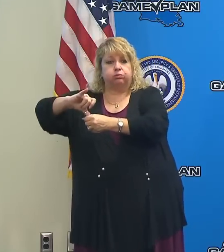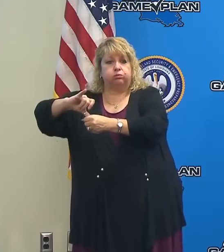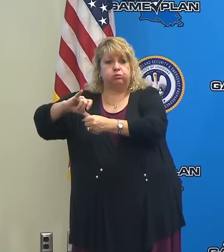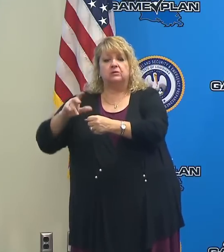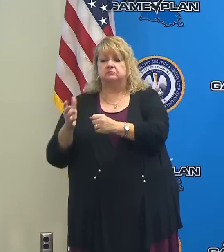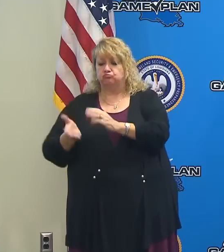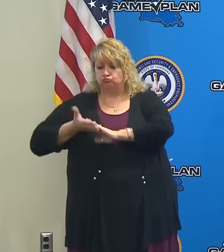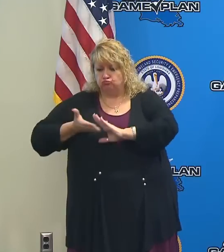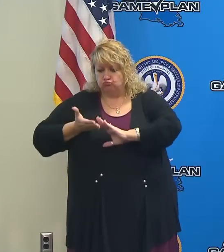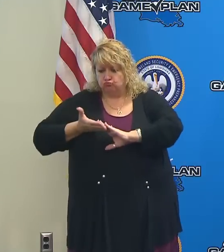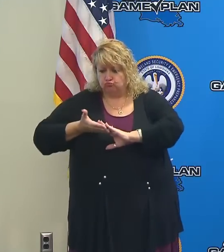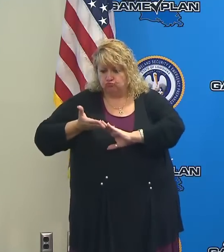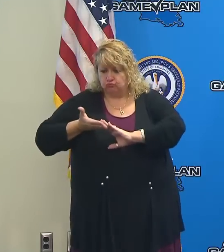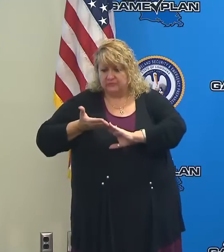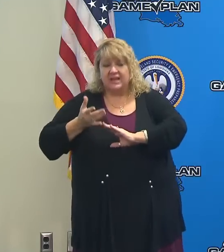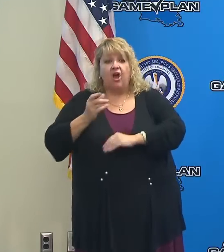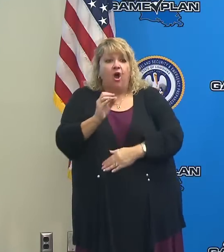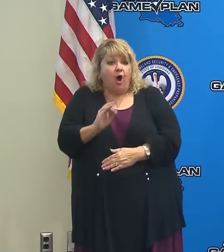you do that.